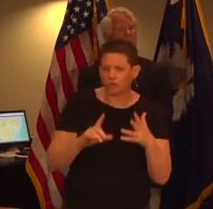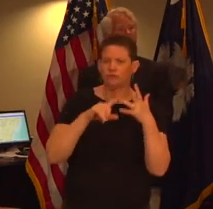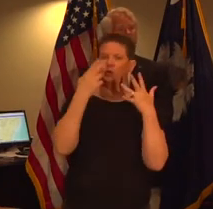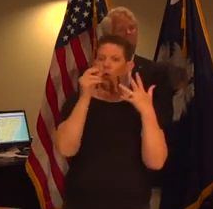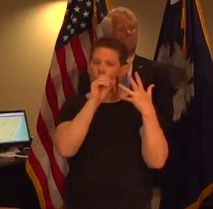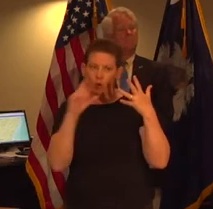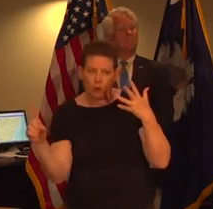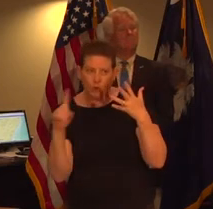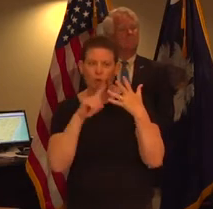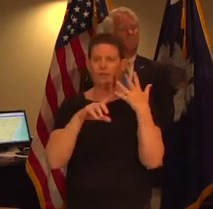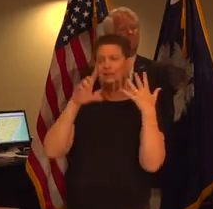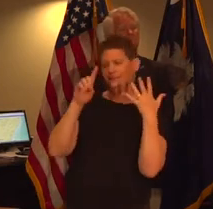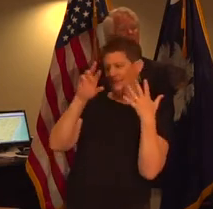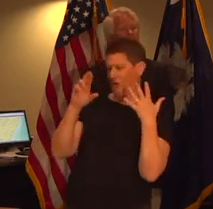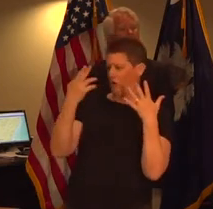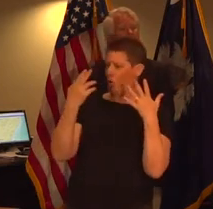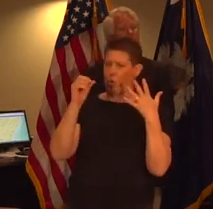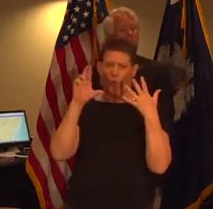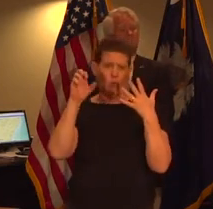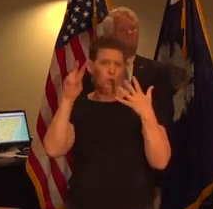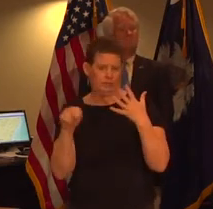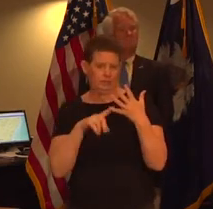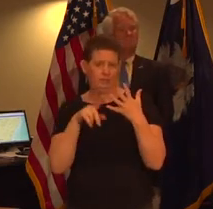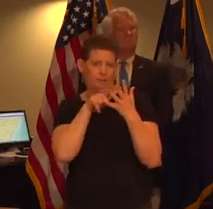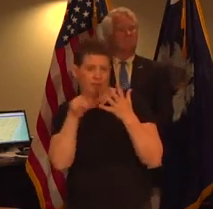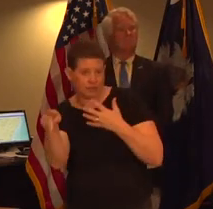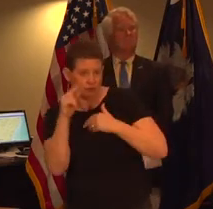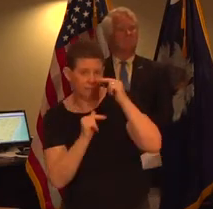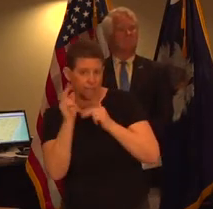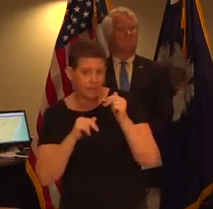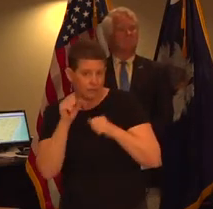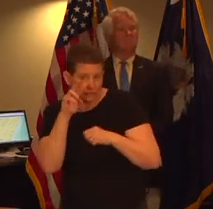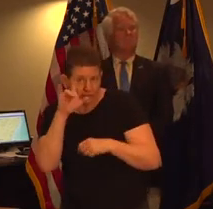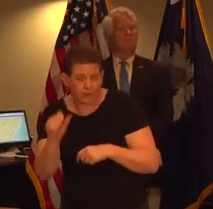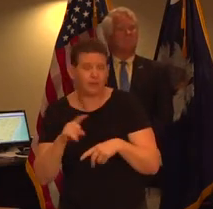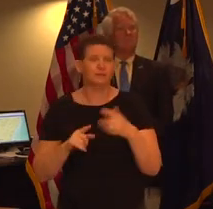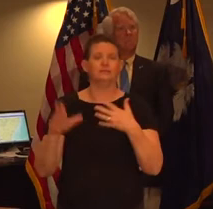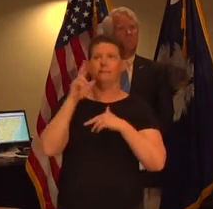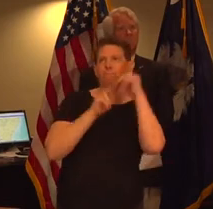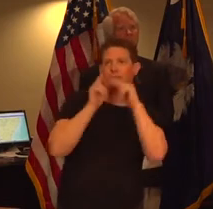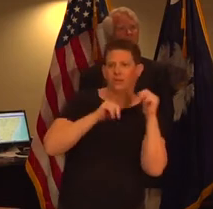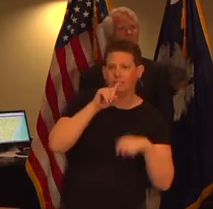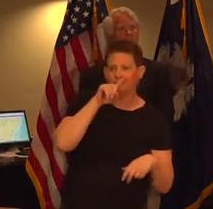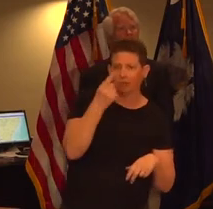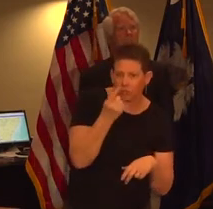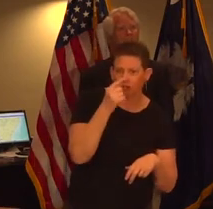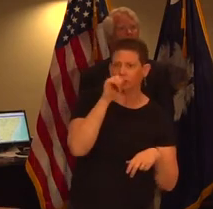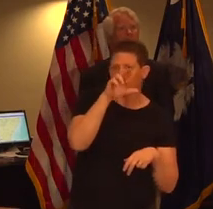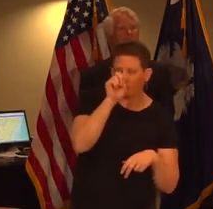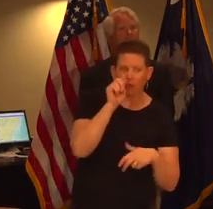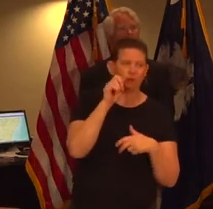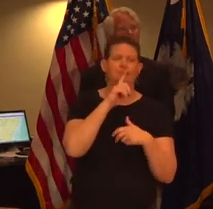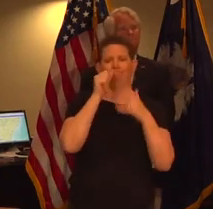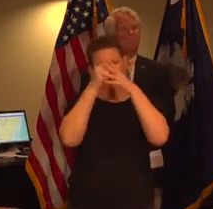construction dr harten horton professional building supply builders first source and